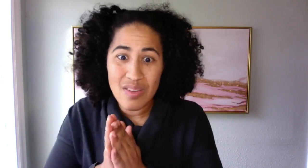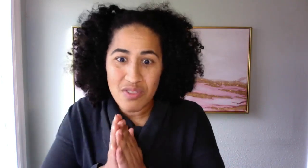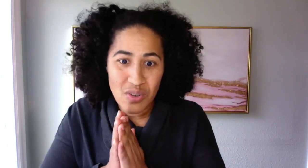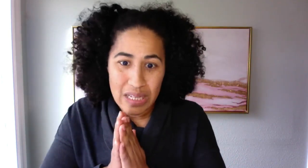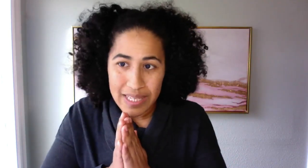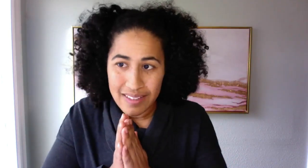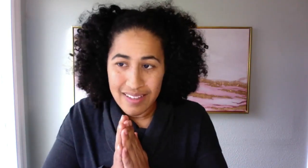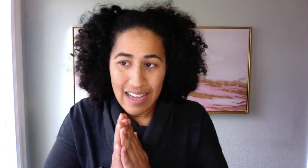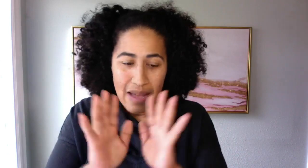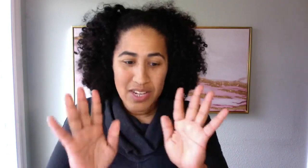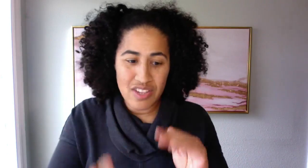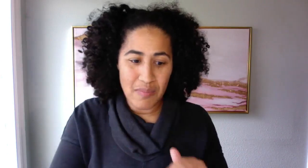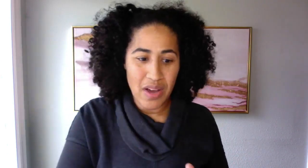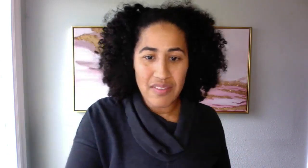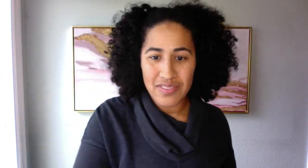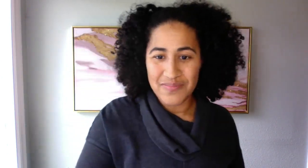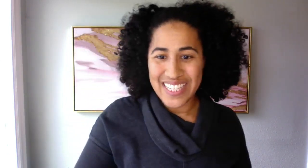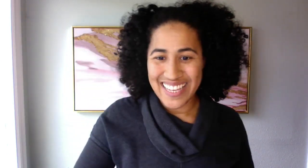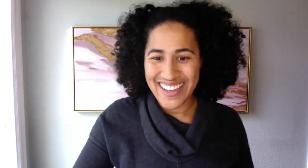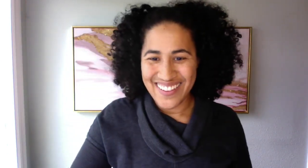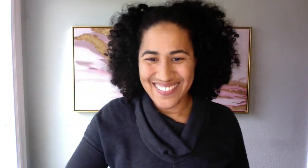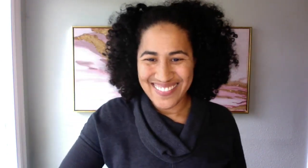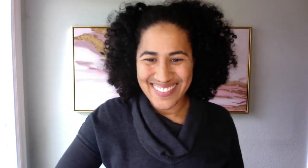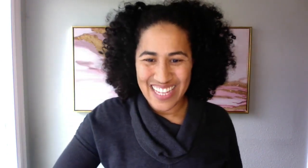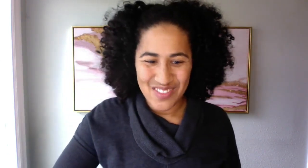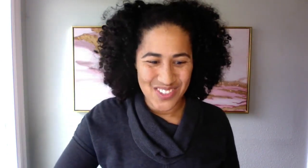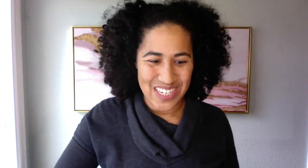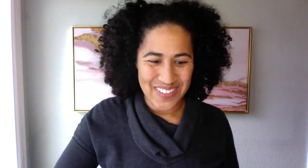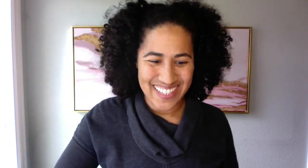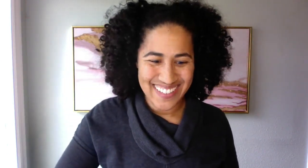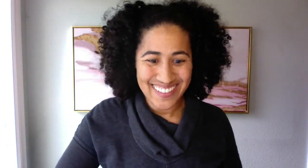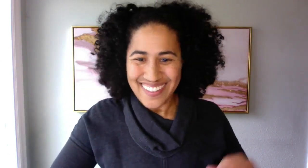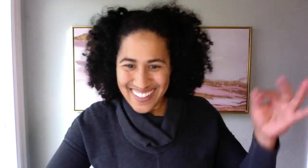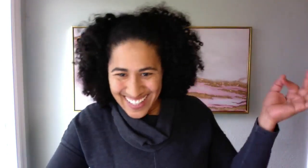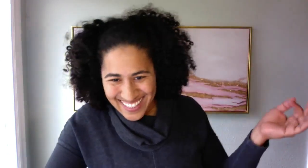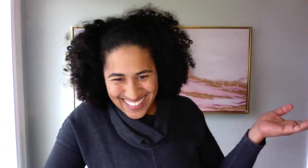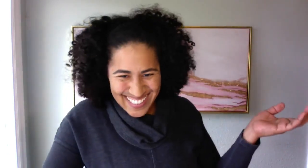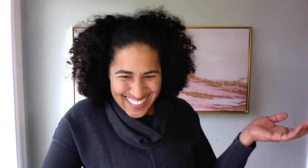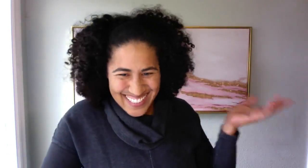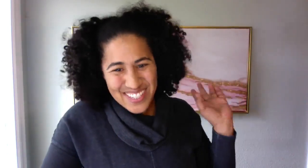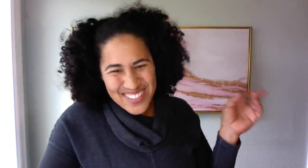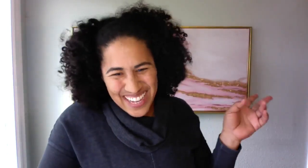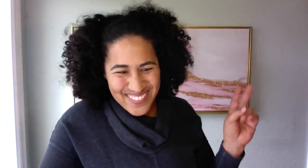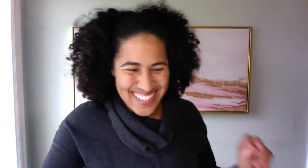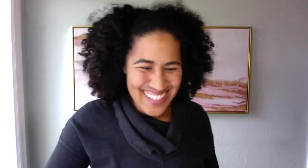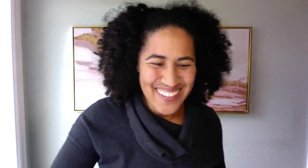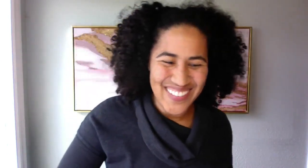for joining me. I'm going to jump off. Take care. Thanks for joining me two times. Bye.